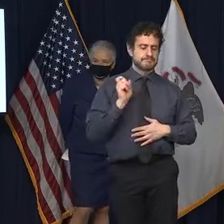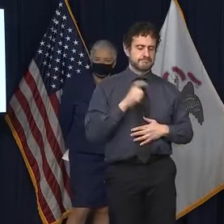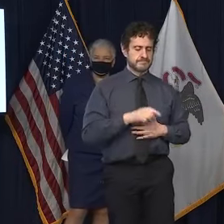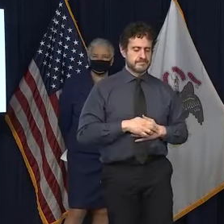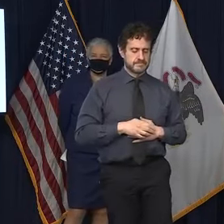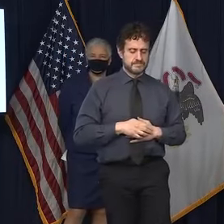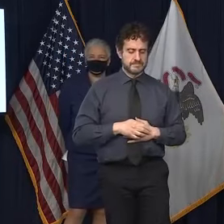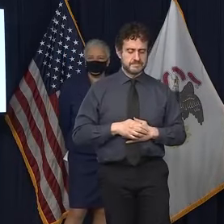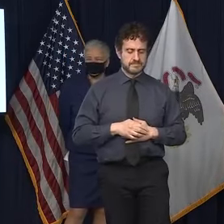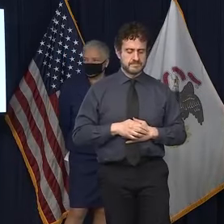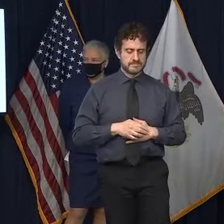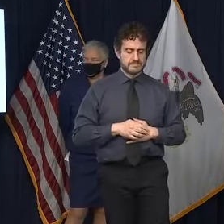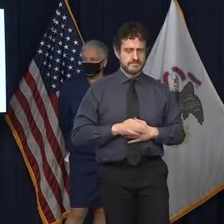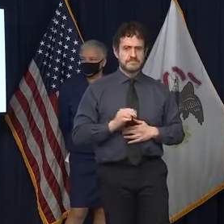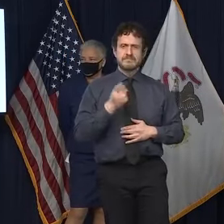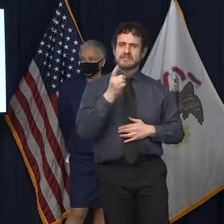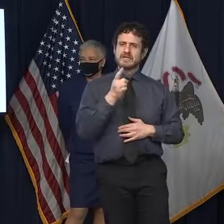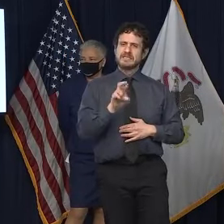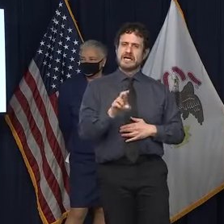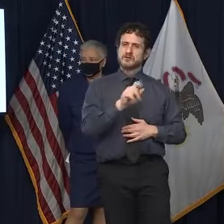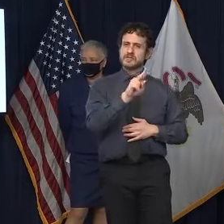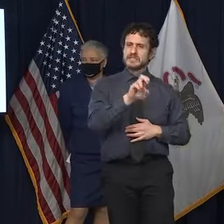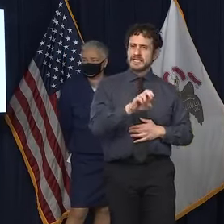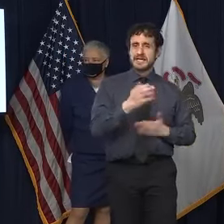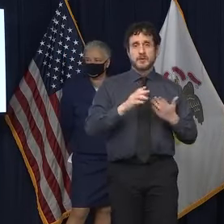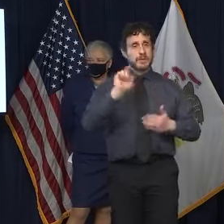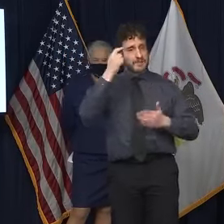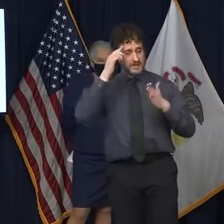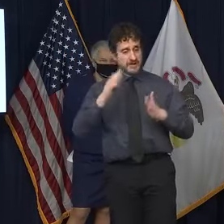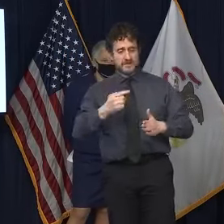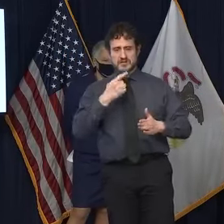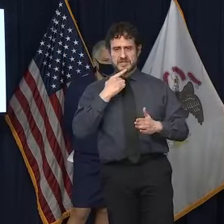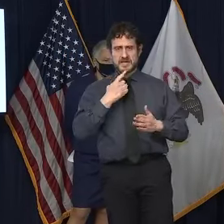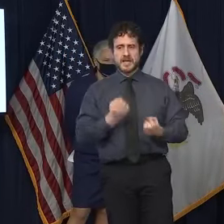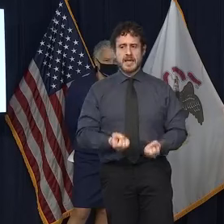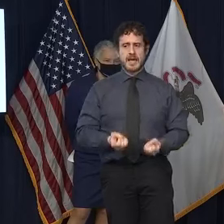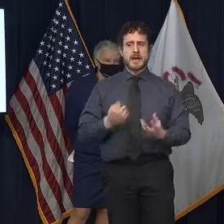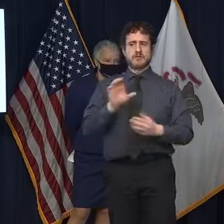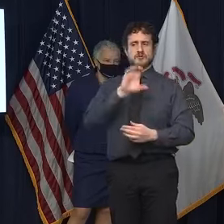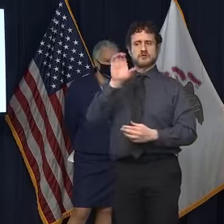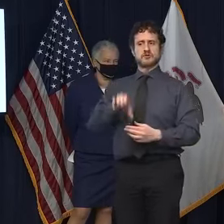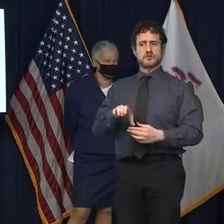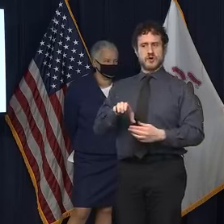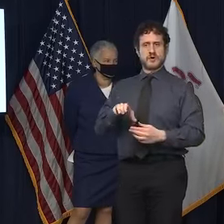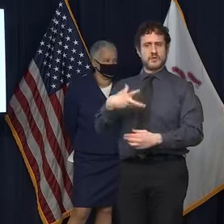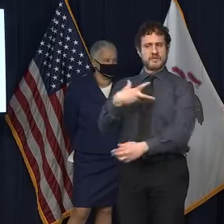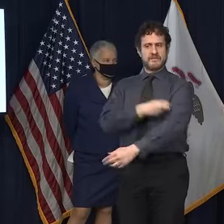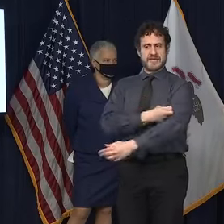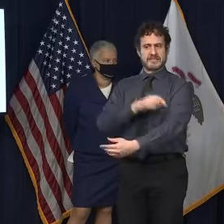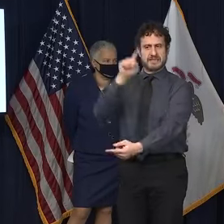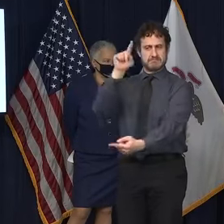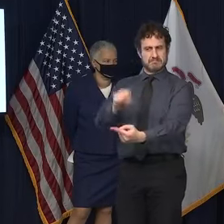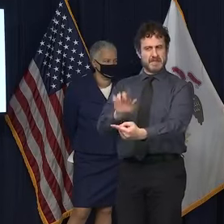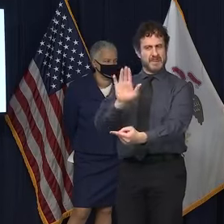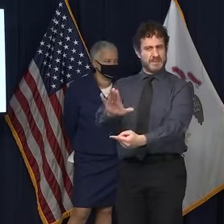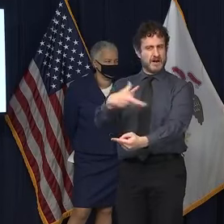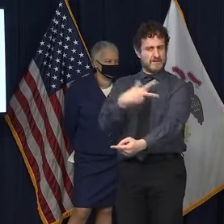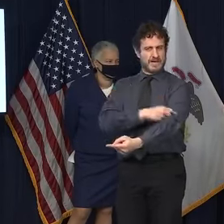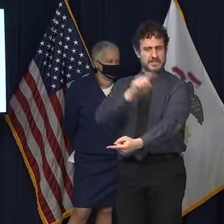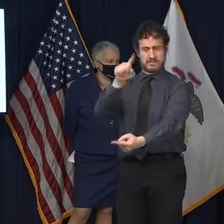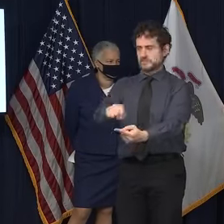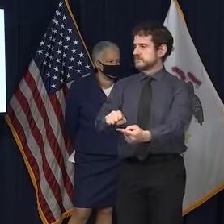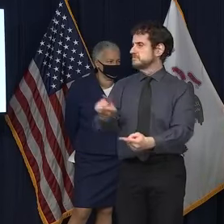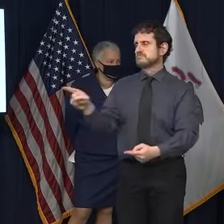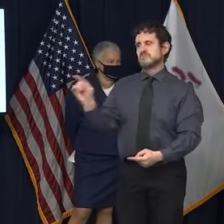from Block Club. Can Dr. Zika or Governor Pritzker say how much Chicago's supply of the vaccine has been cut by? It,